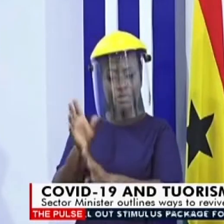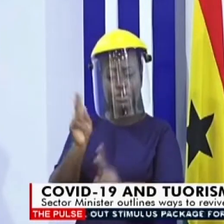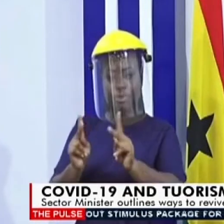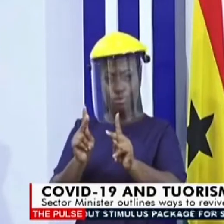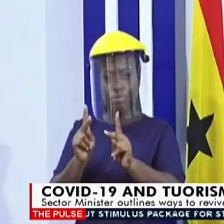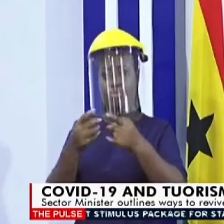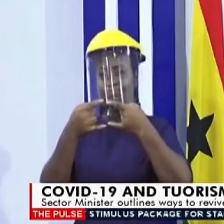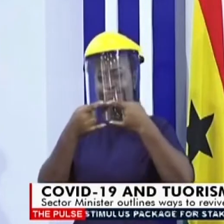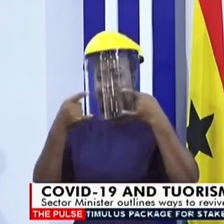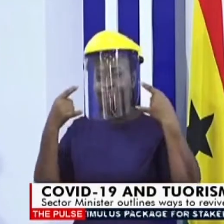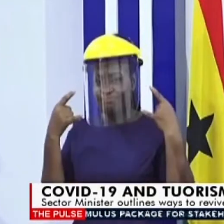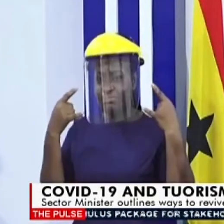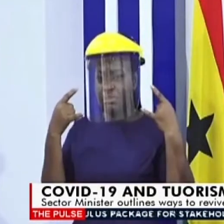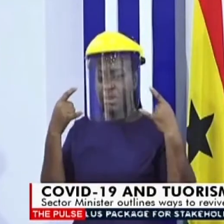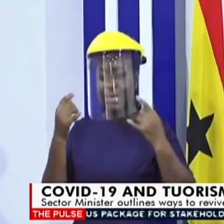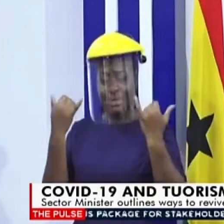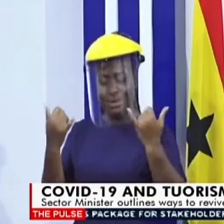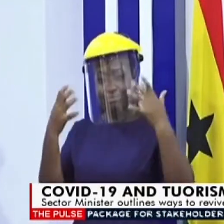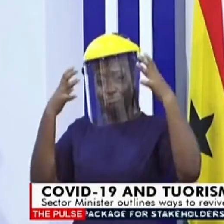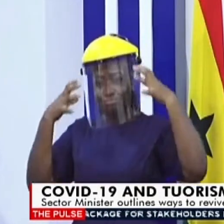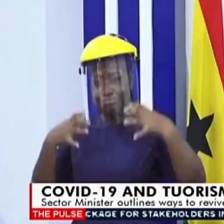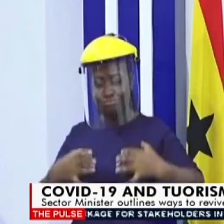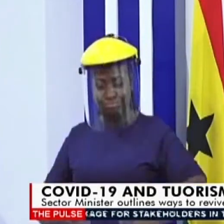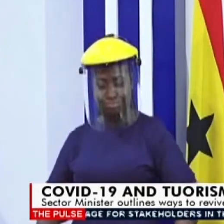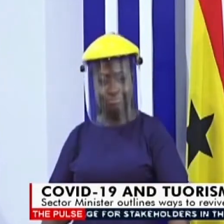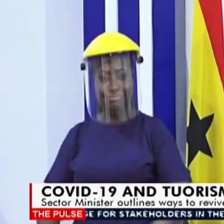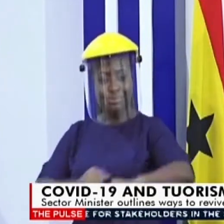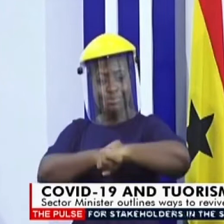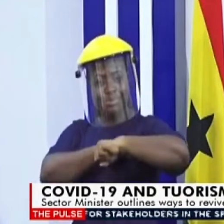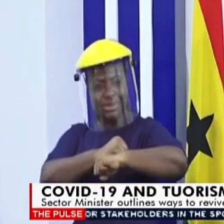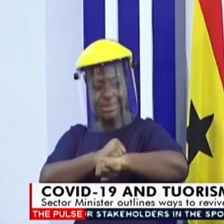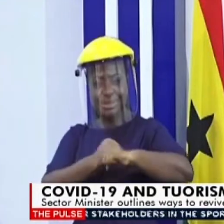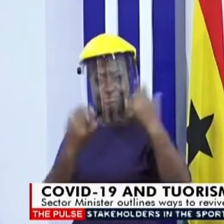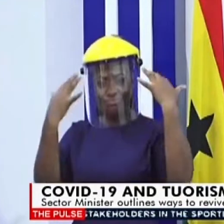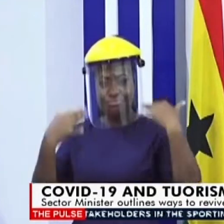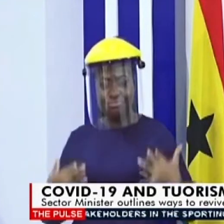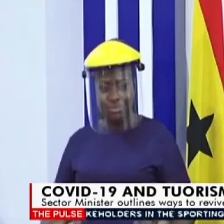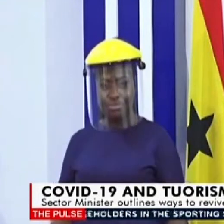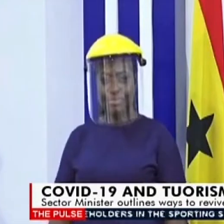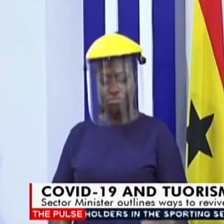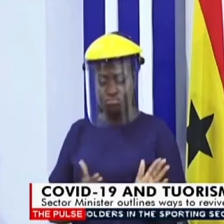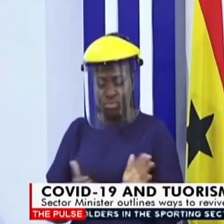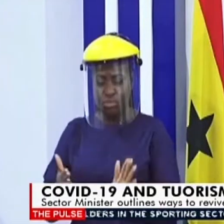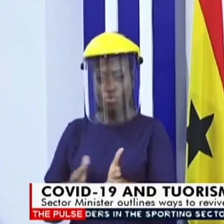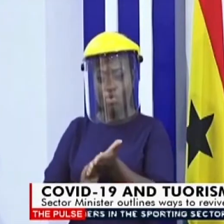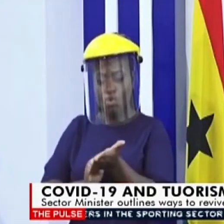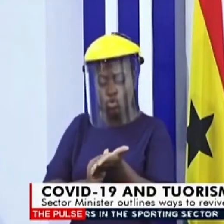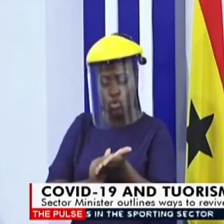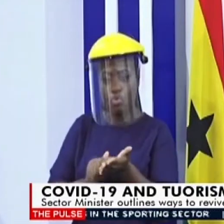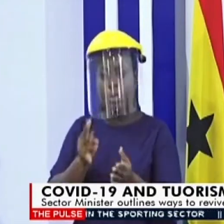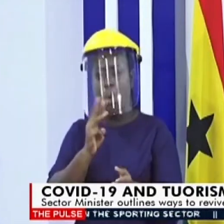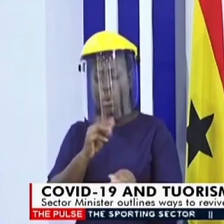protective clothing by kitchen staff, provision of soap and running water